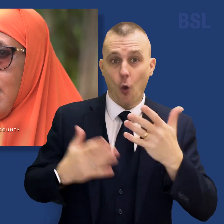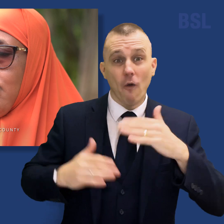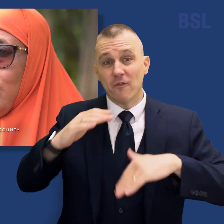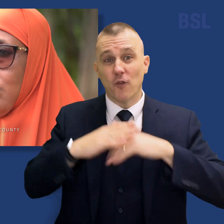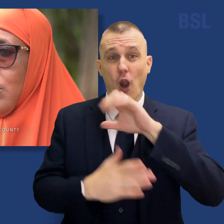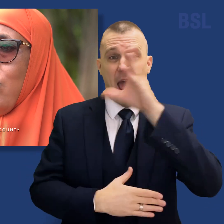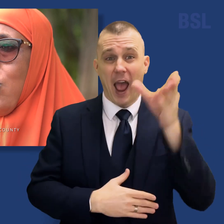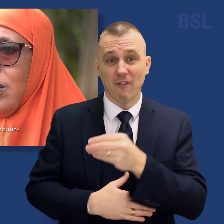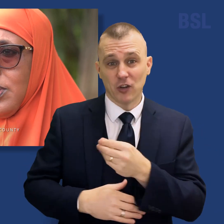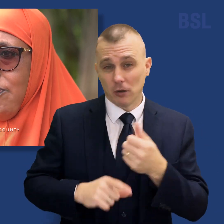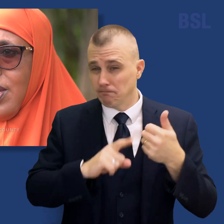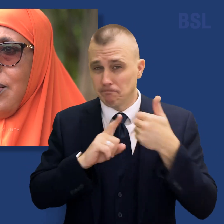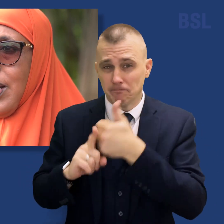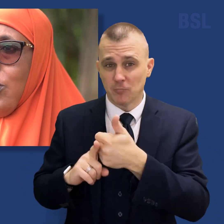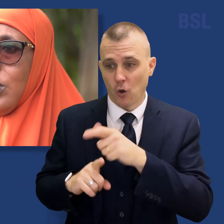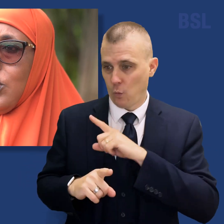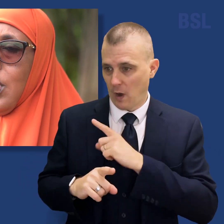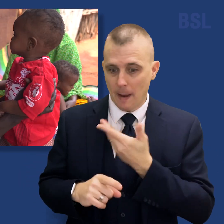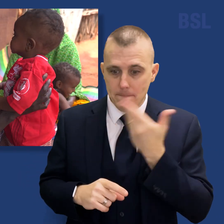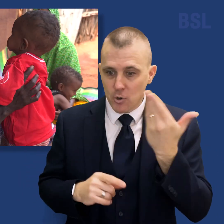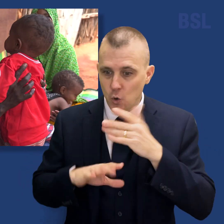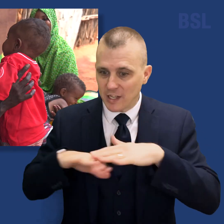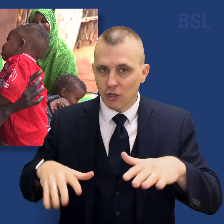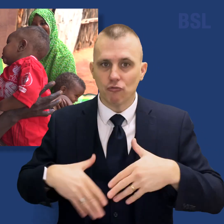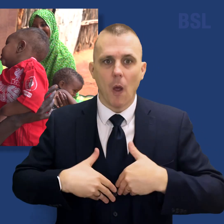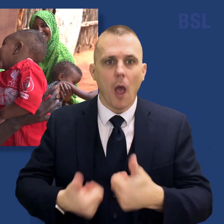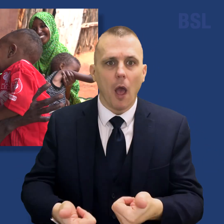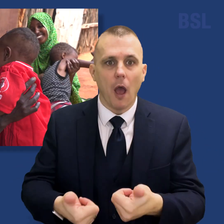have children who are severely malnourished, then it's a success for the world.